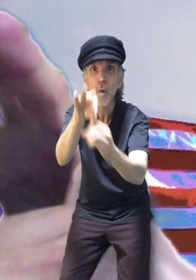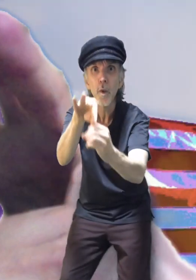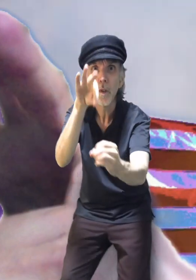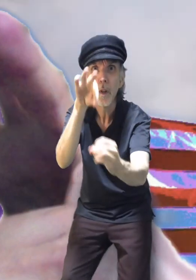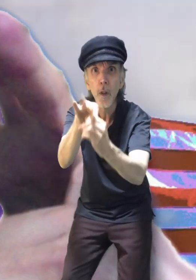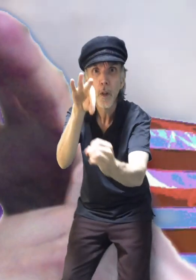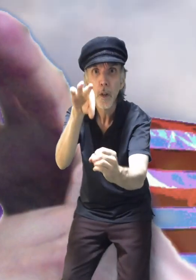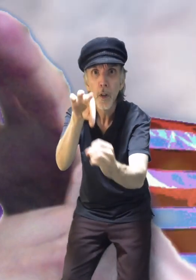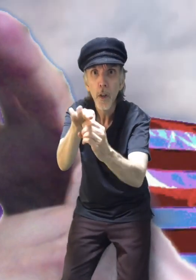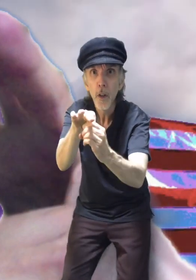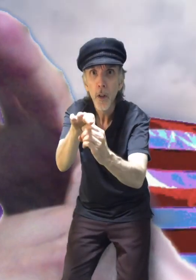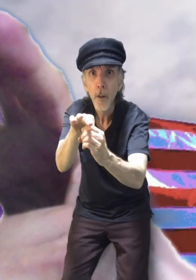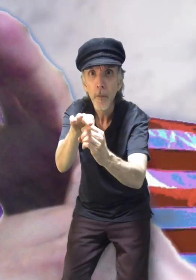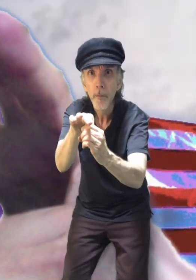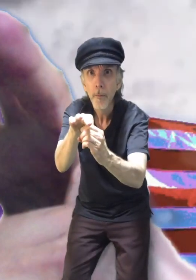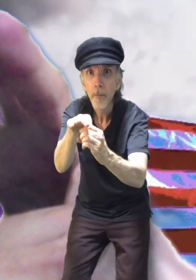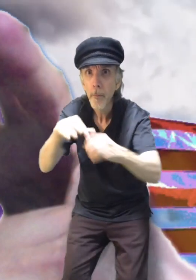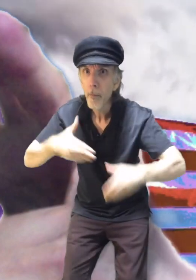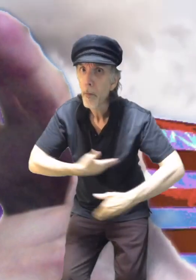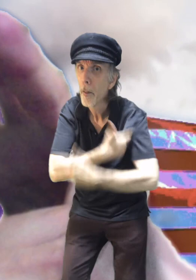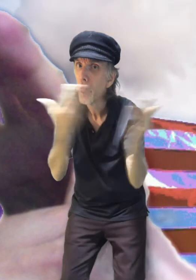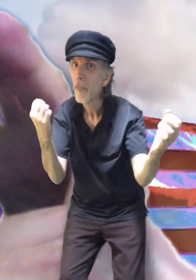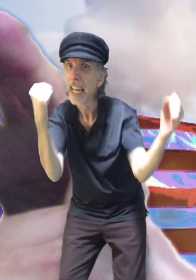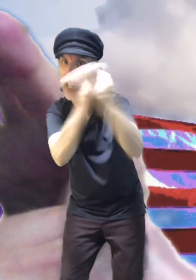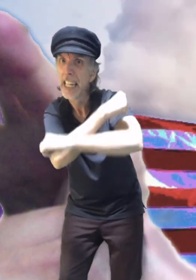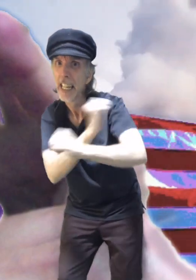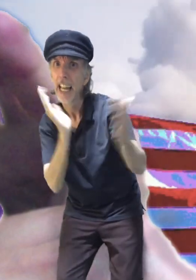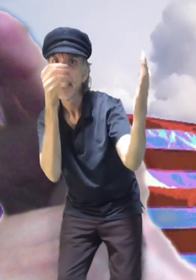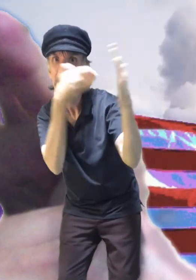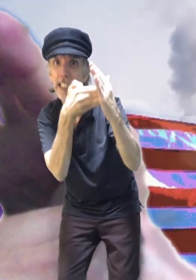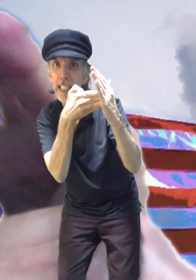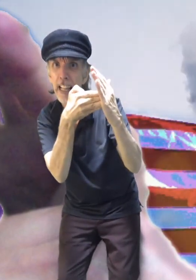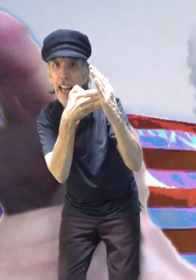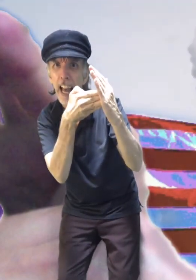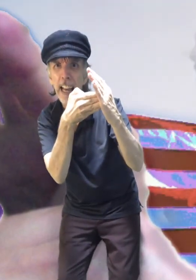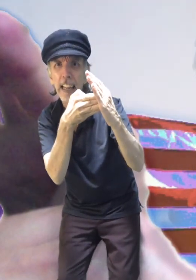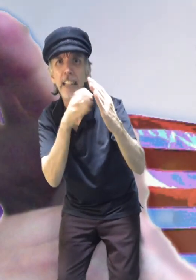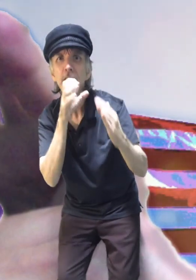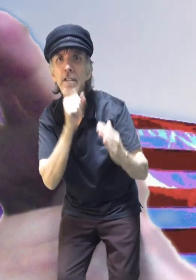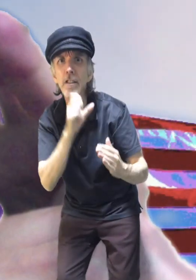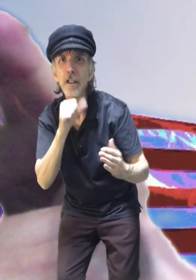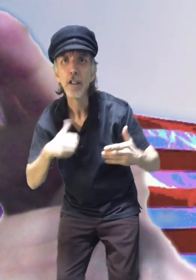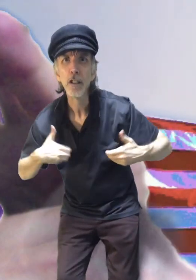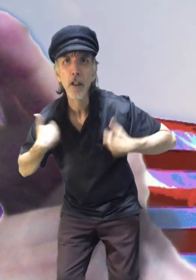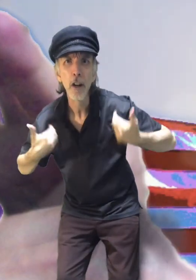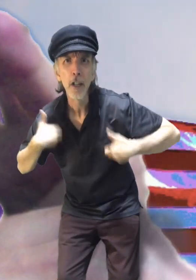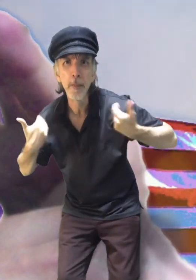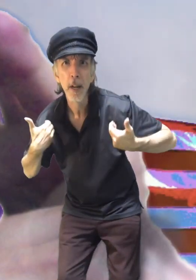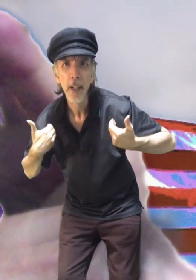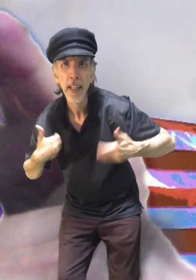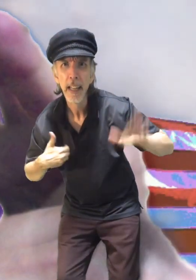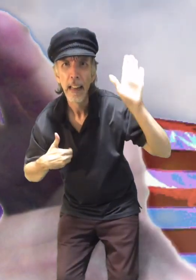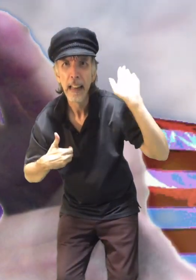And we all shall fight ahead against the orange monkey